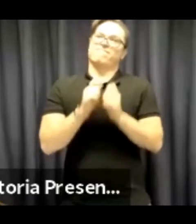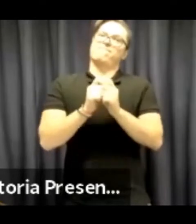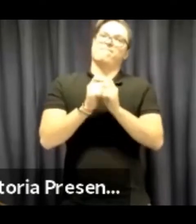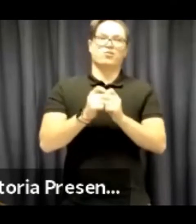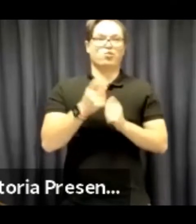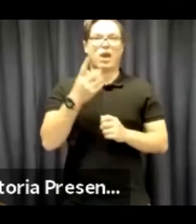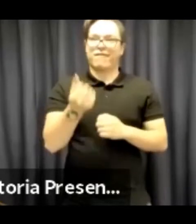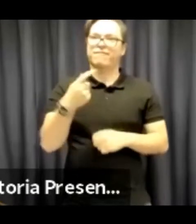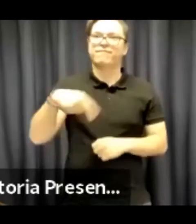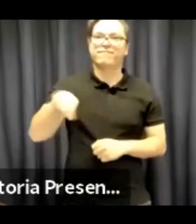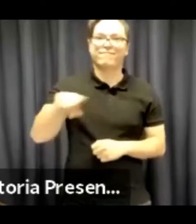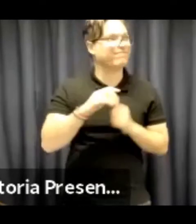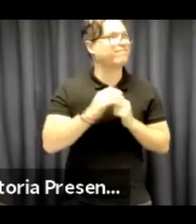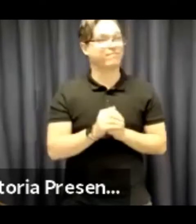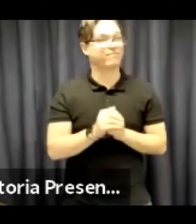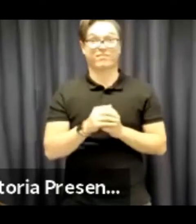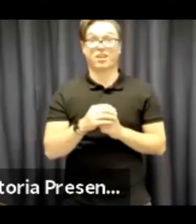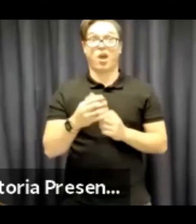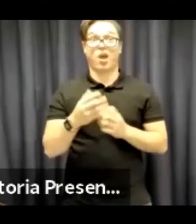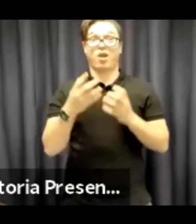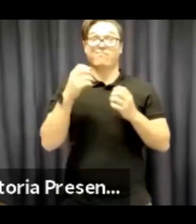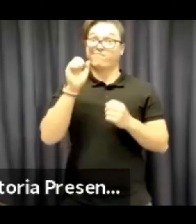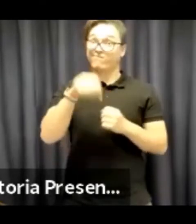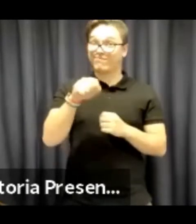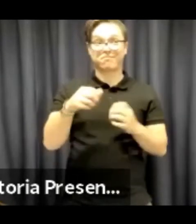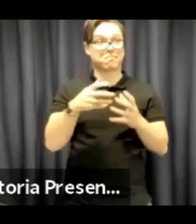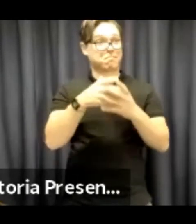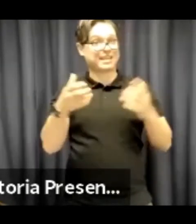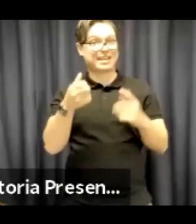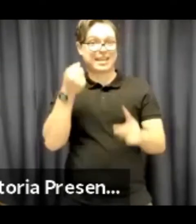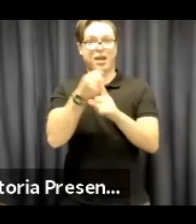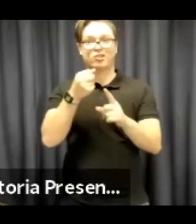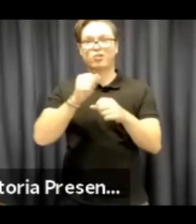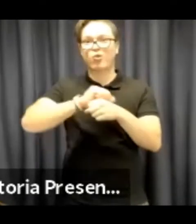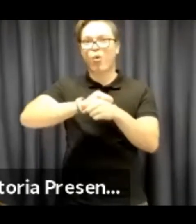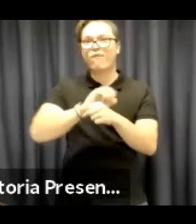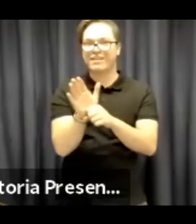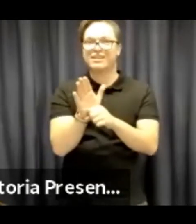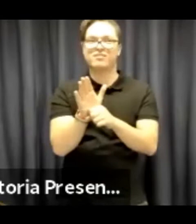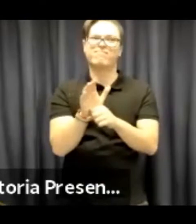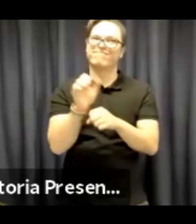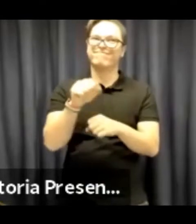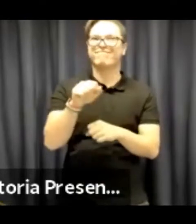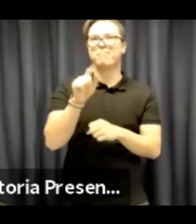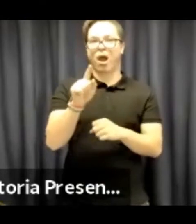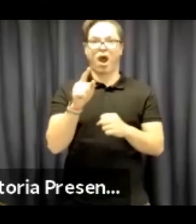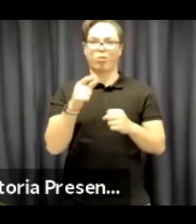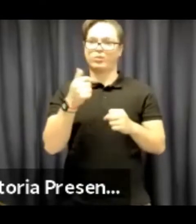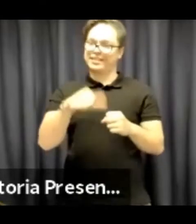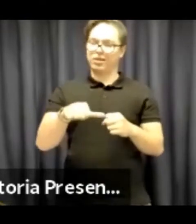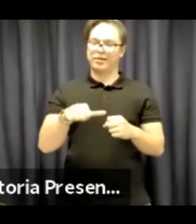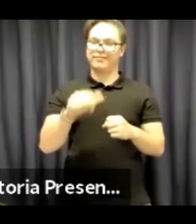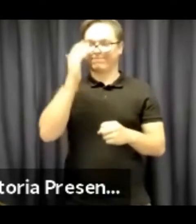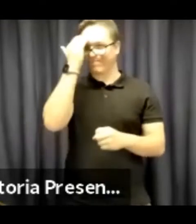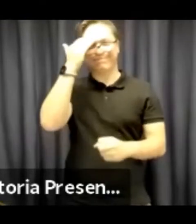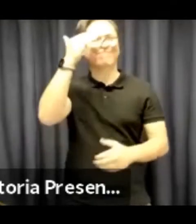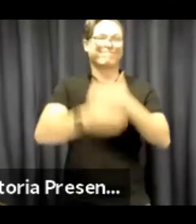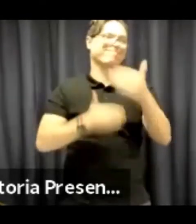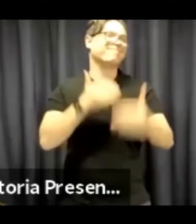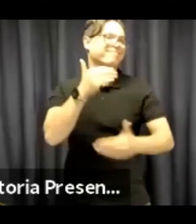It's been wonderful and it's been extremely valuable to have these relationships and these staff members on board. Obviously there have been negative impacts of